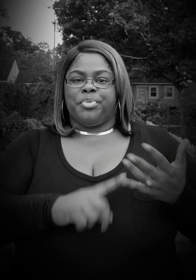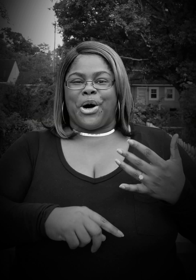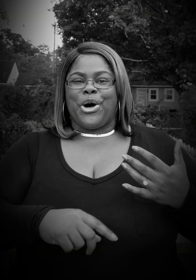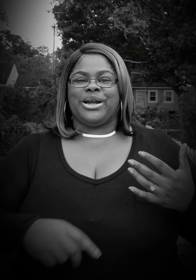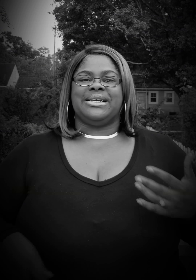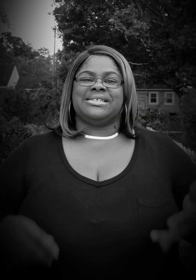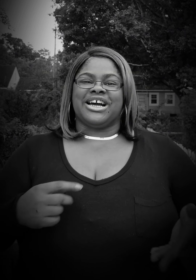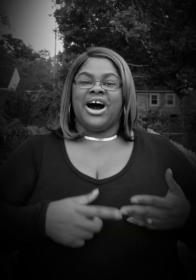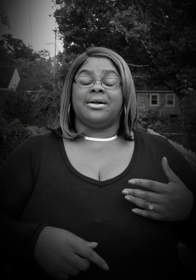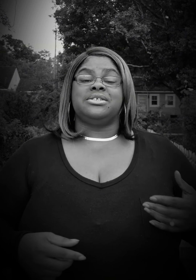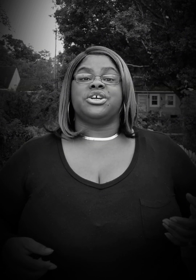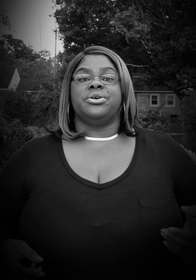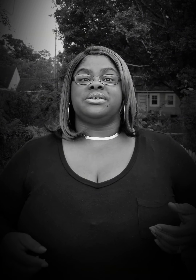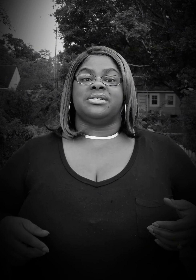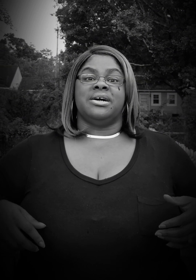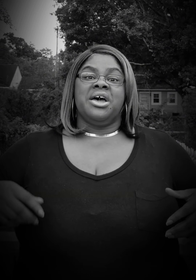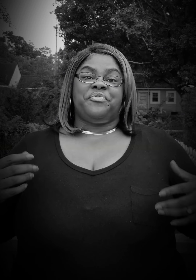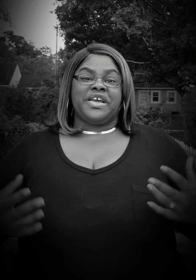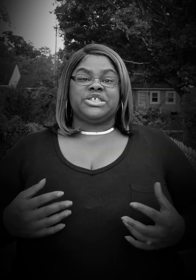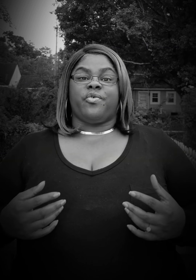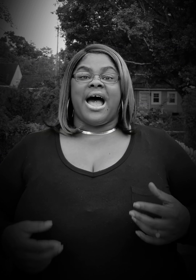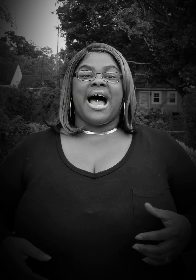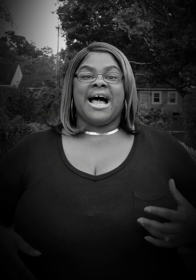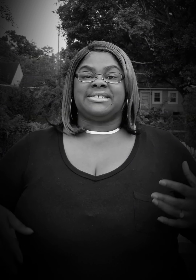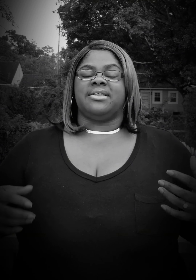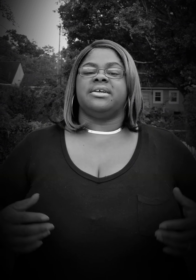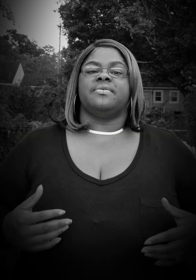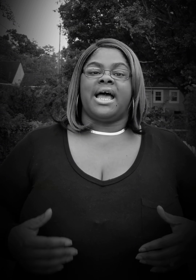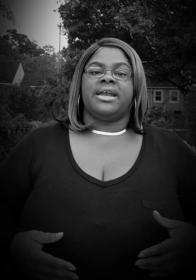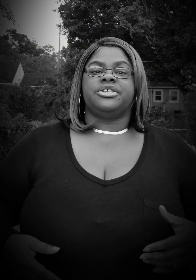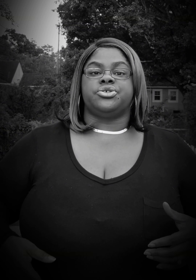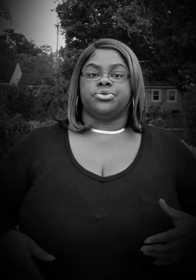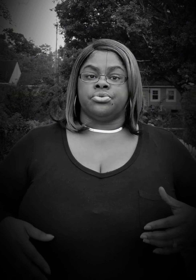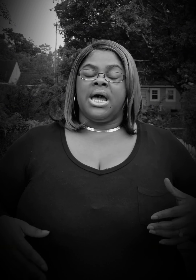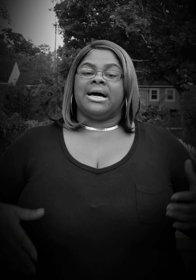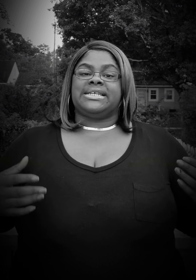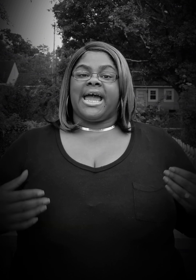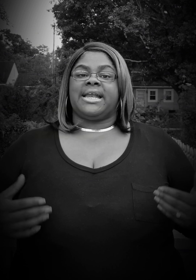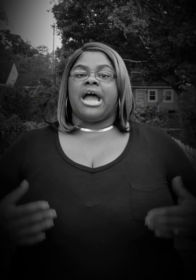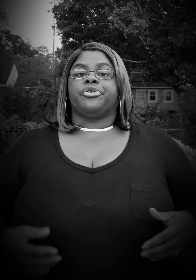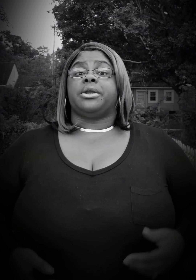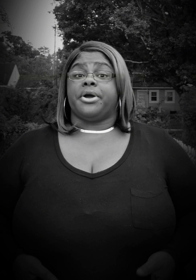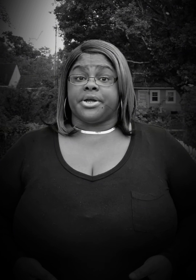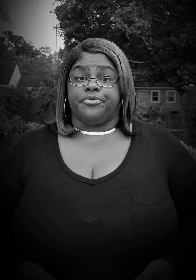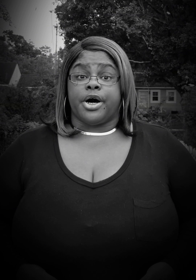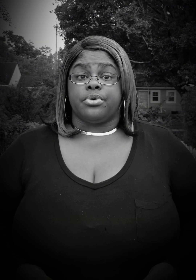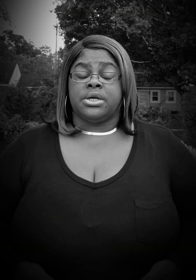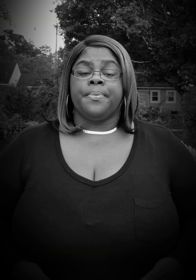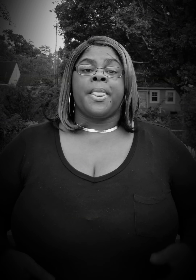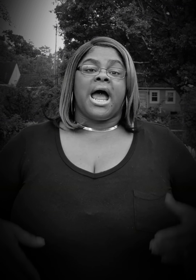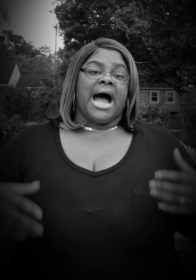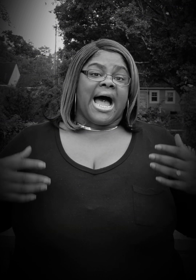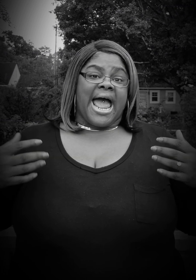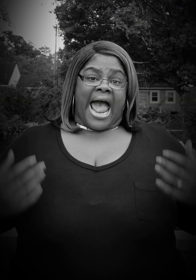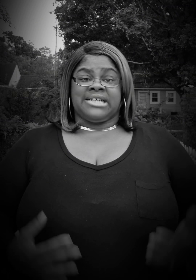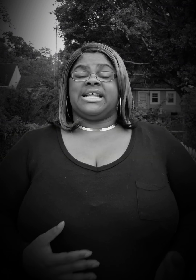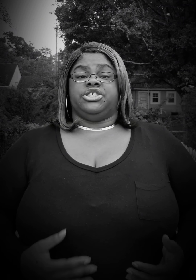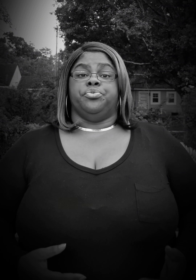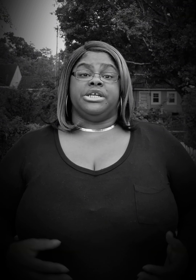parties, the concerts, the fish rise, and things of that nature to attain the African-American vote. I ask that you be